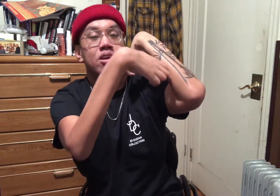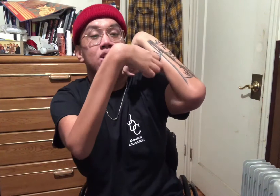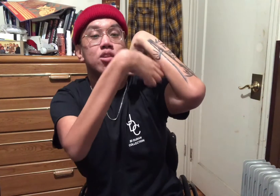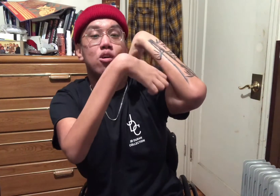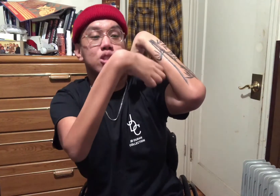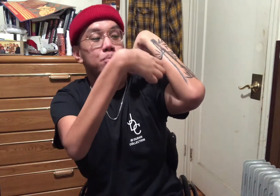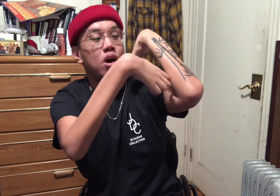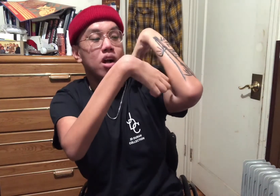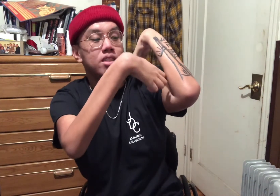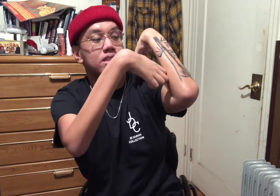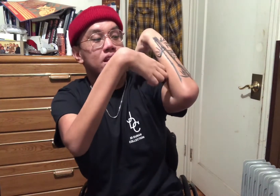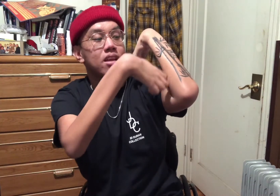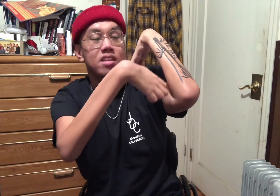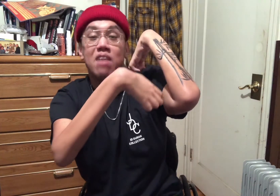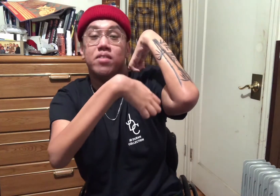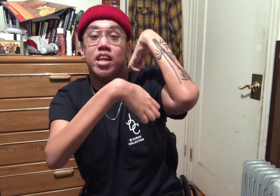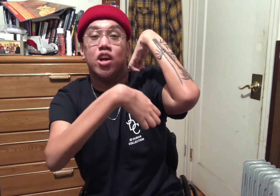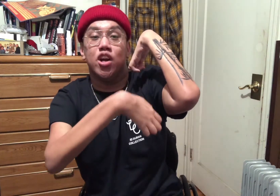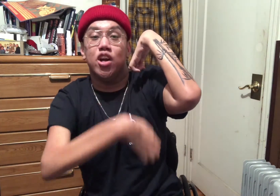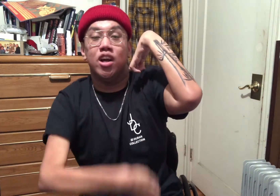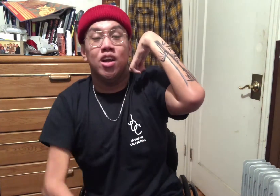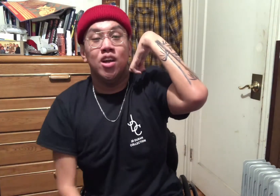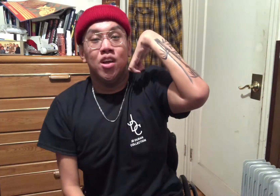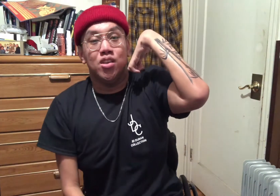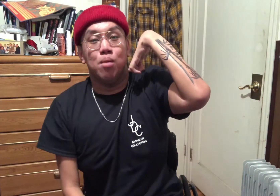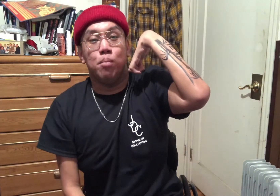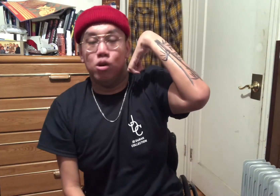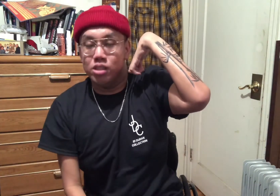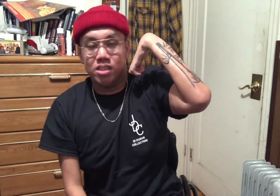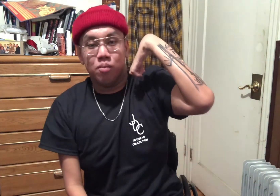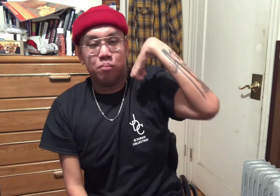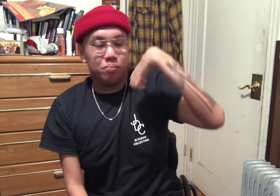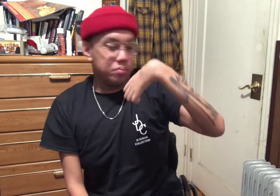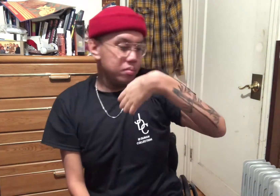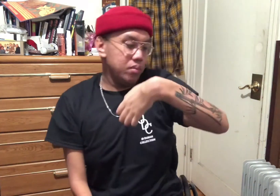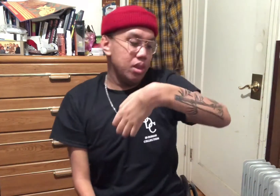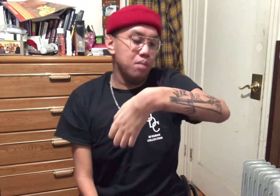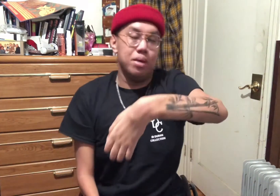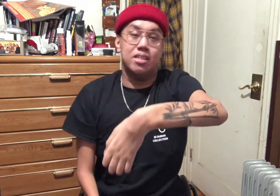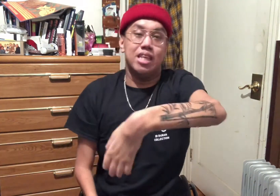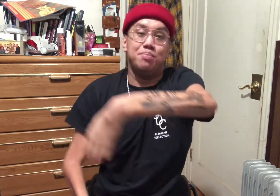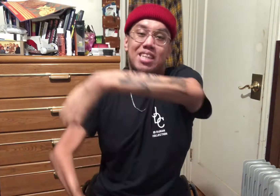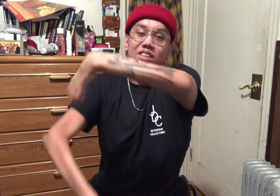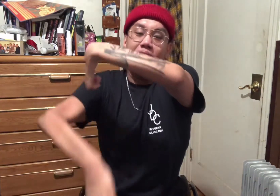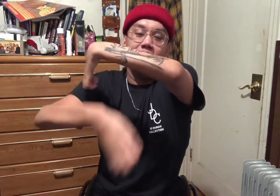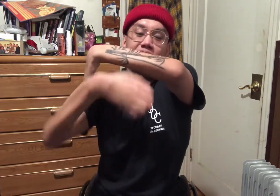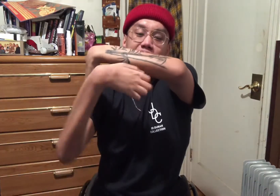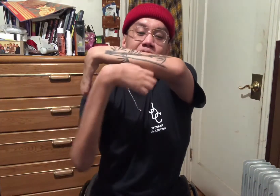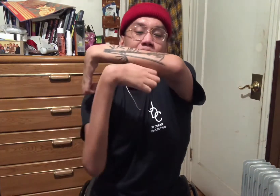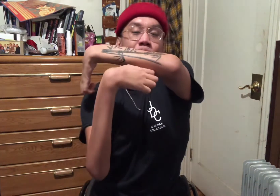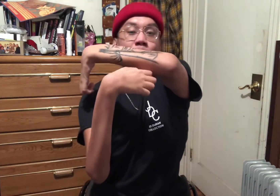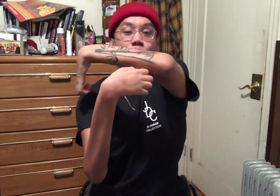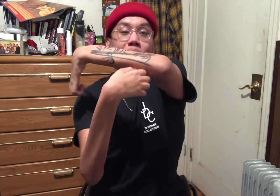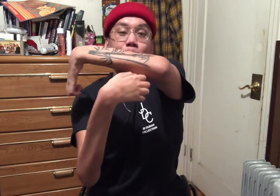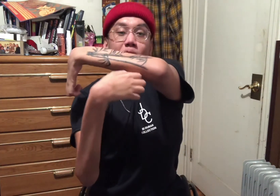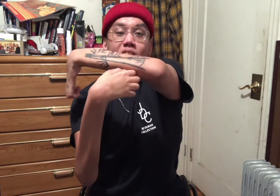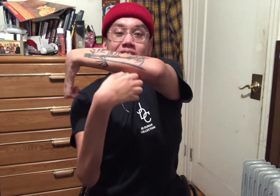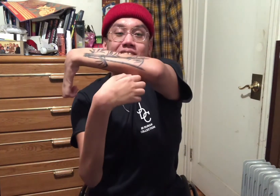Those parts definitely hurt the most, but especially right here when my artist got